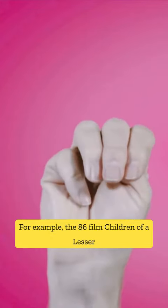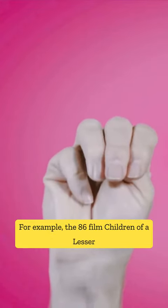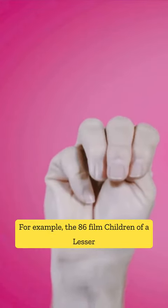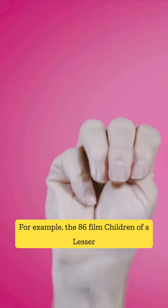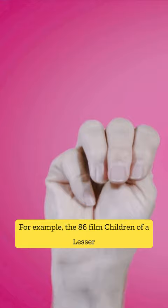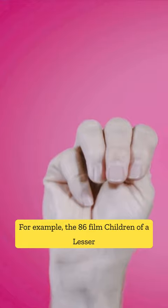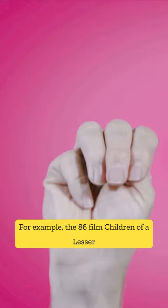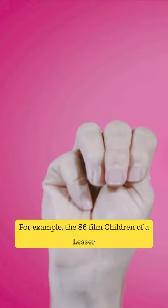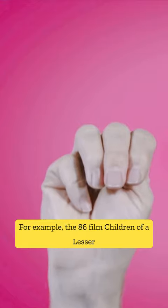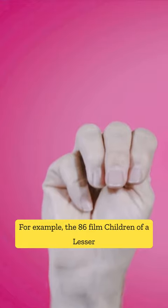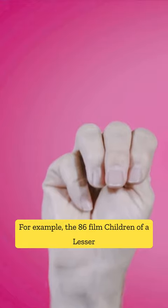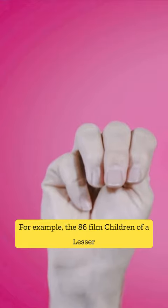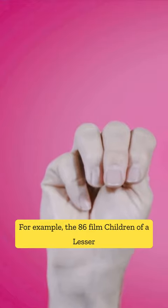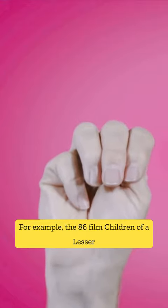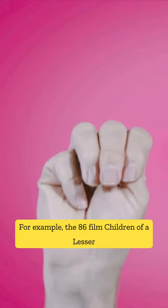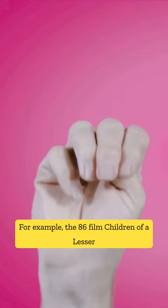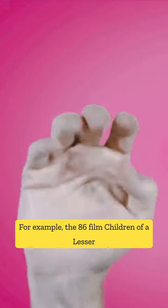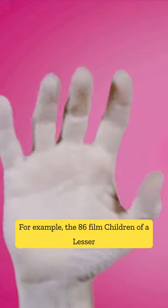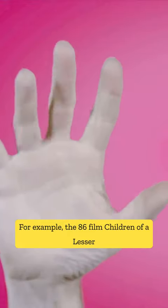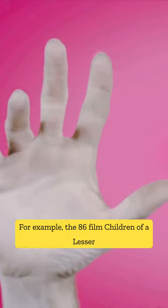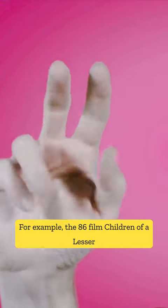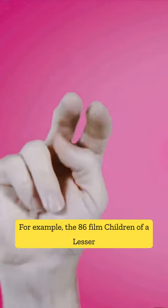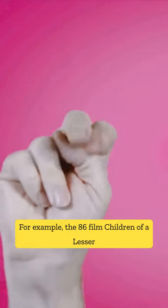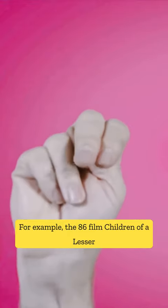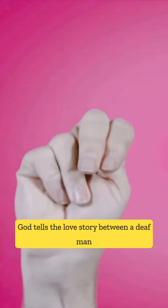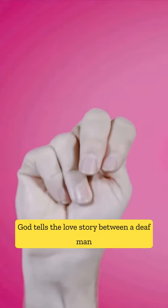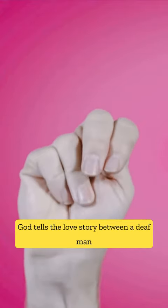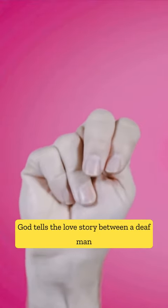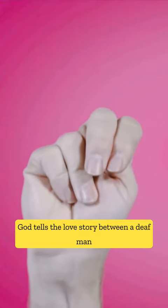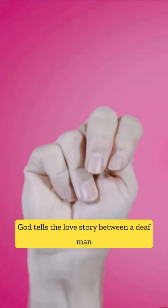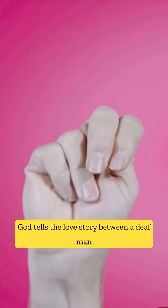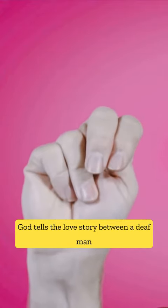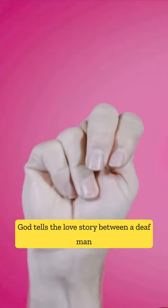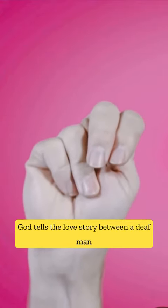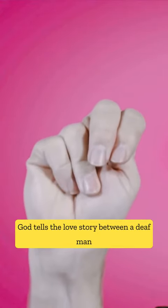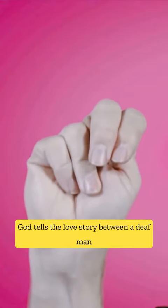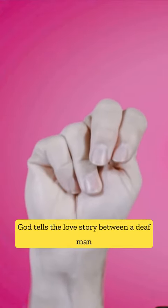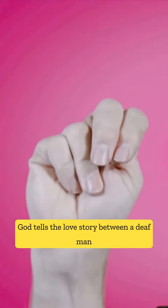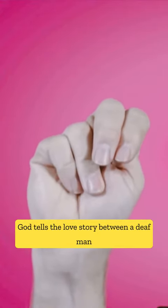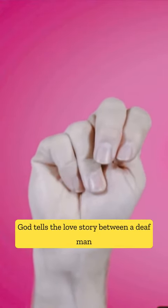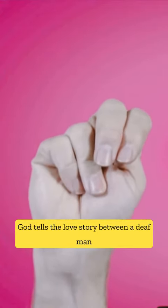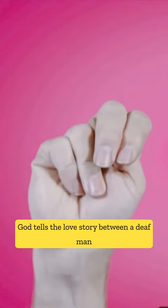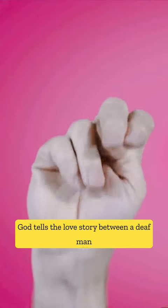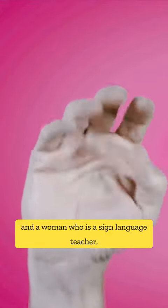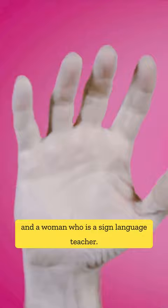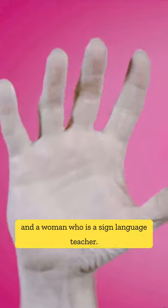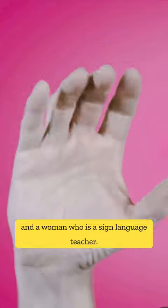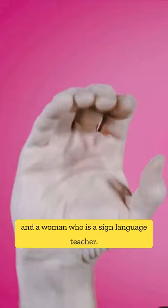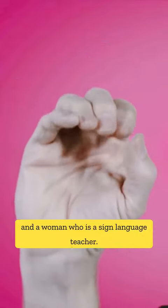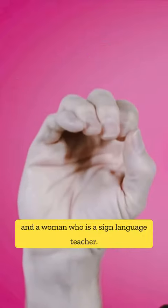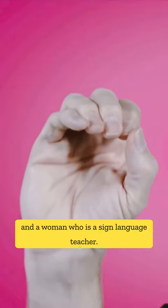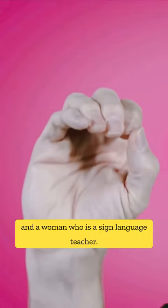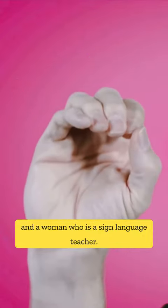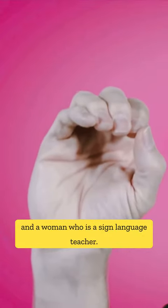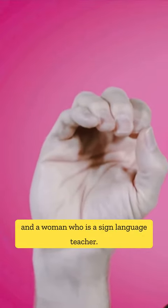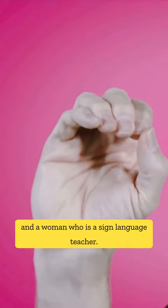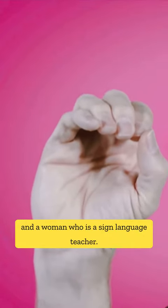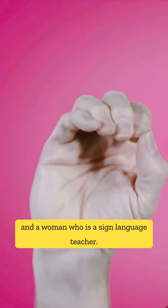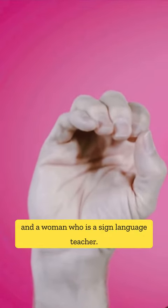example, the 1986 film Children of a Lesser God tells the love story between a deaf man and a woman who is a sign language teacher.